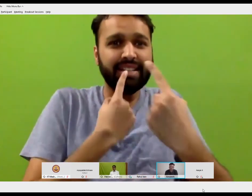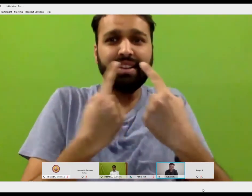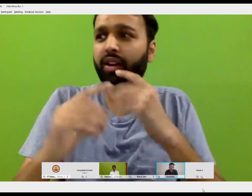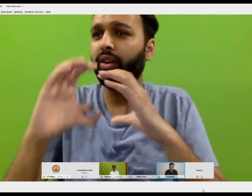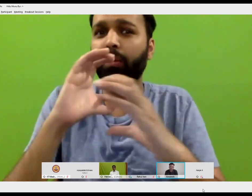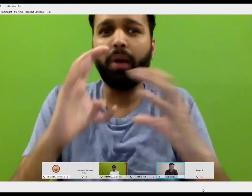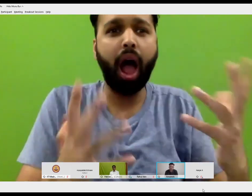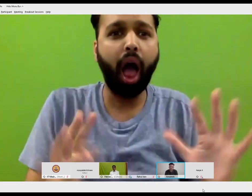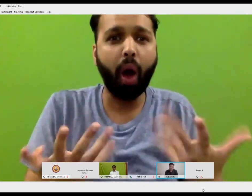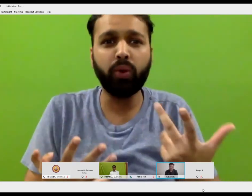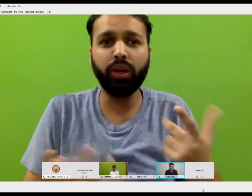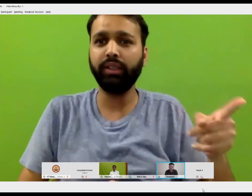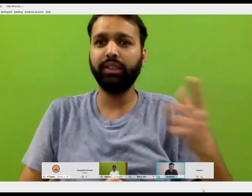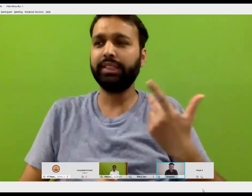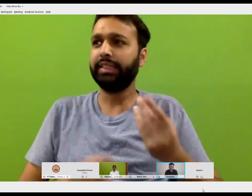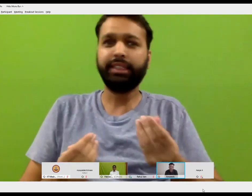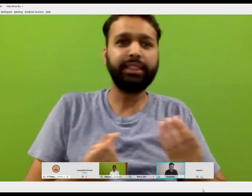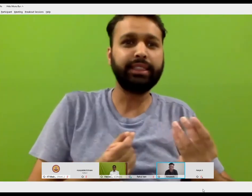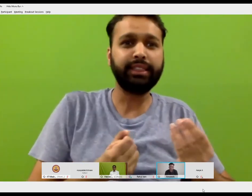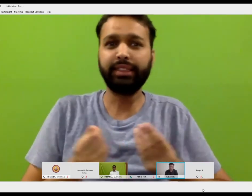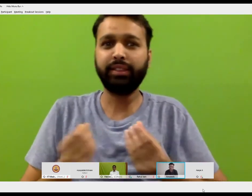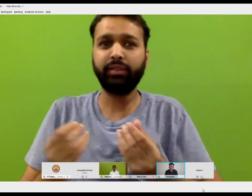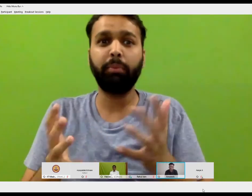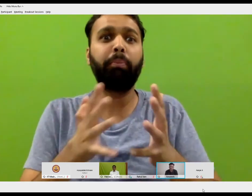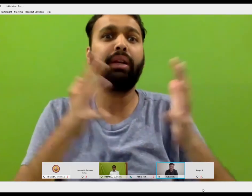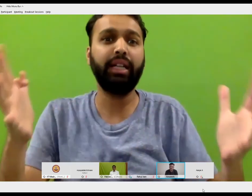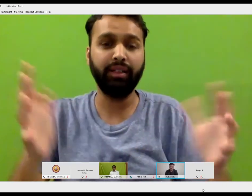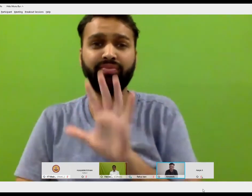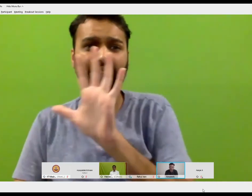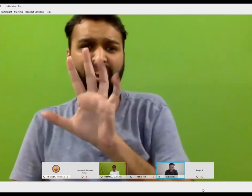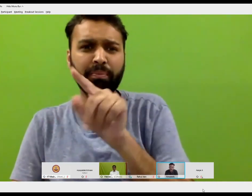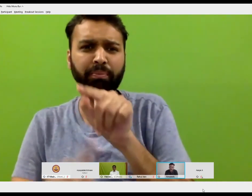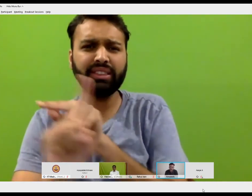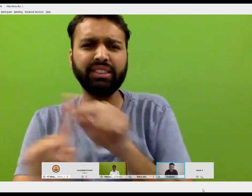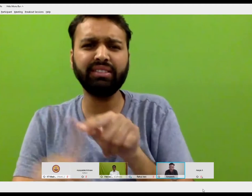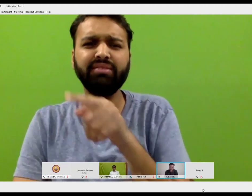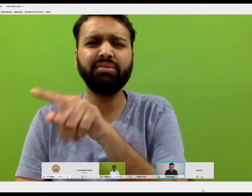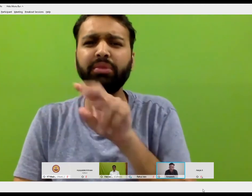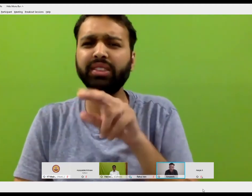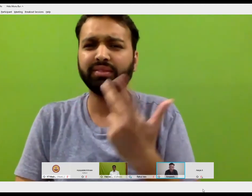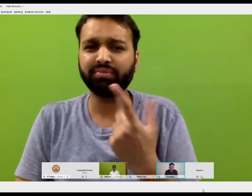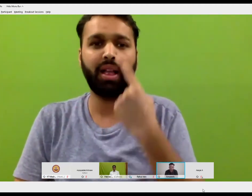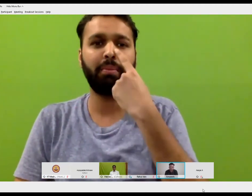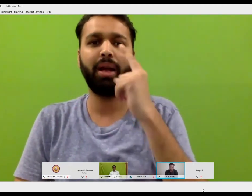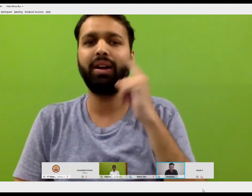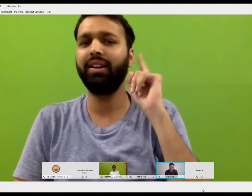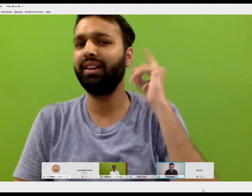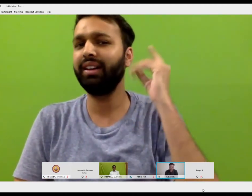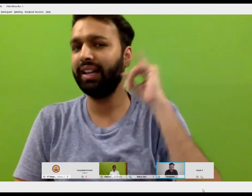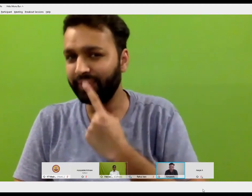know, like they have so many things to express and they're not able to express it at home. So around probably, you know,